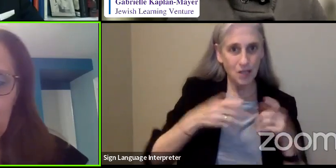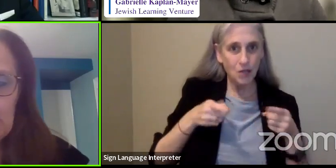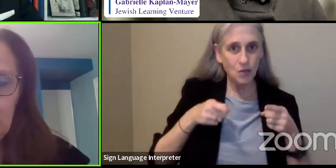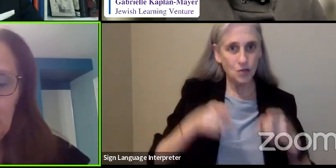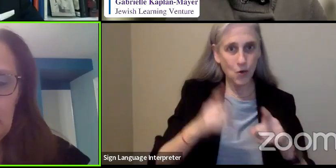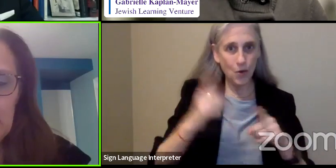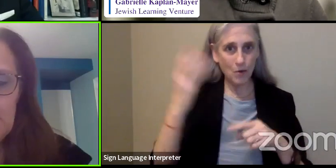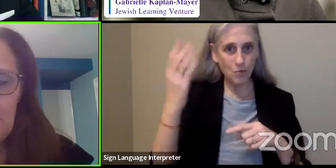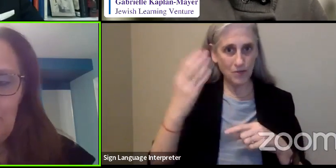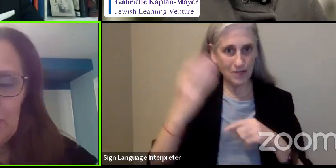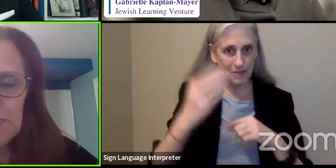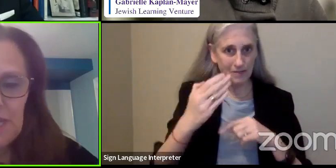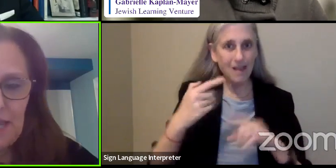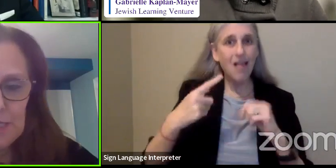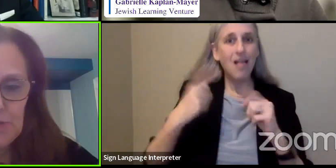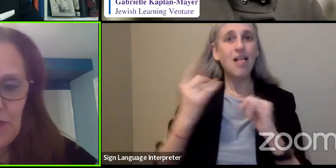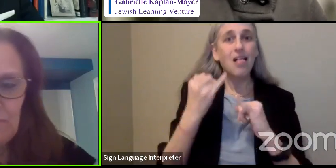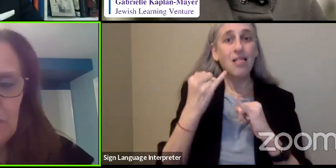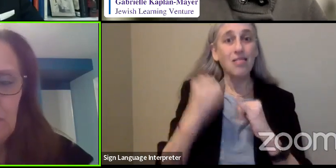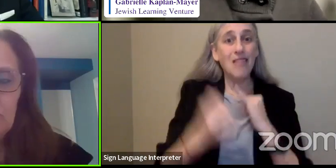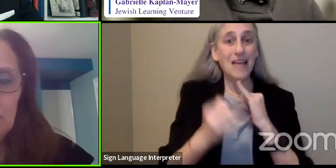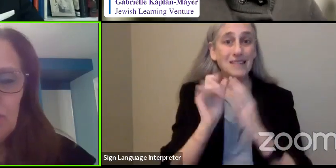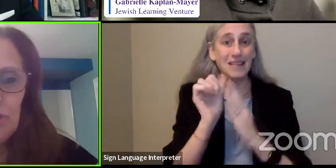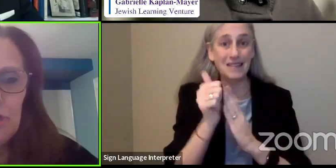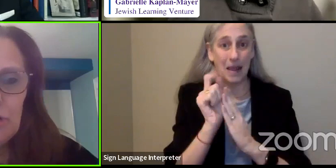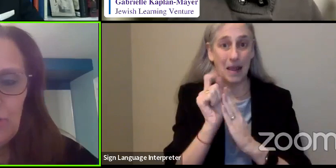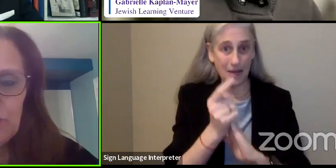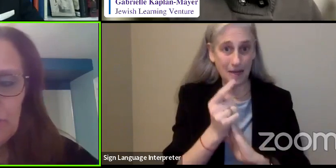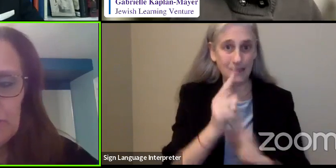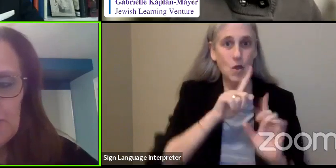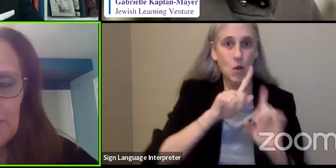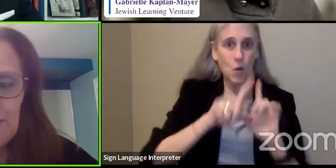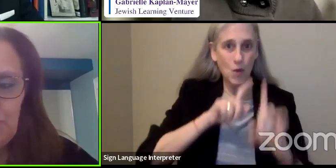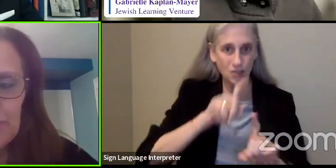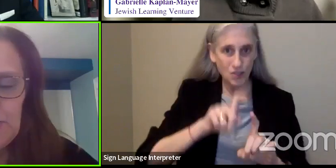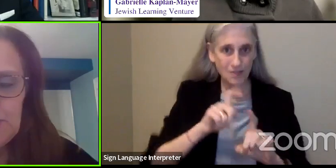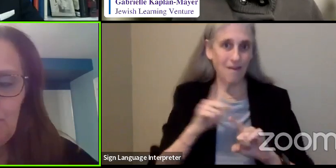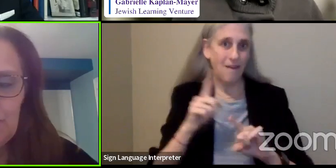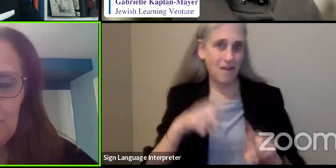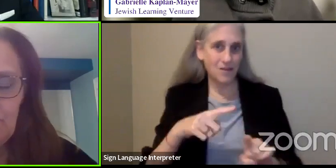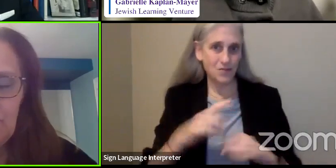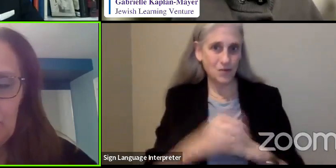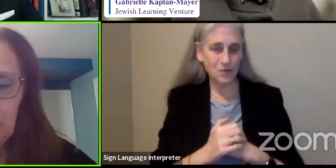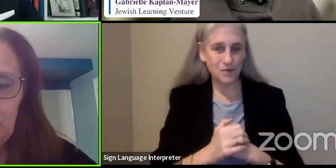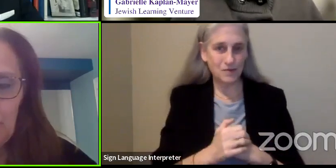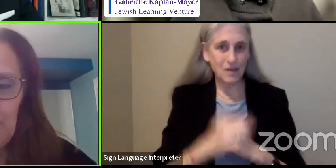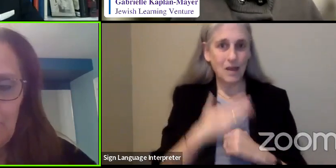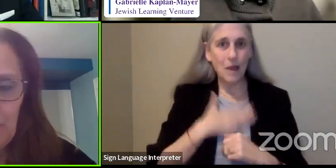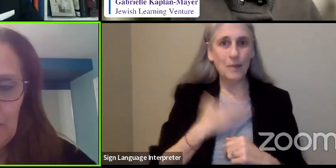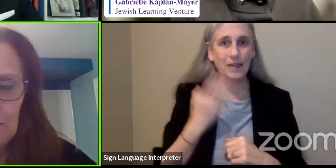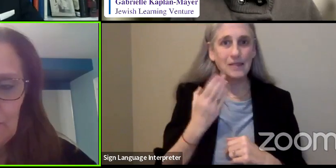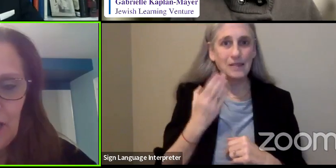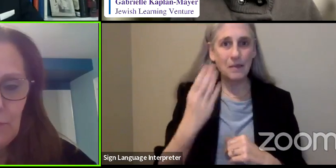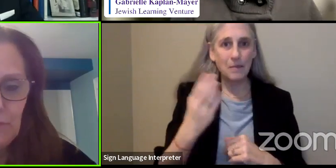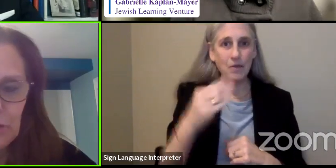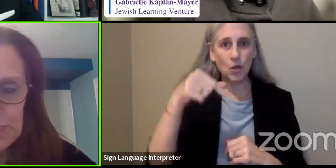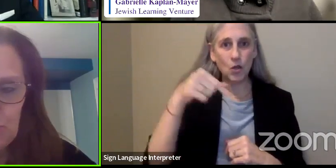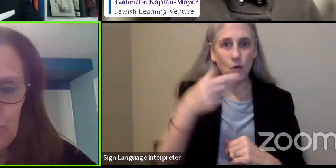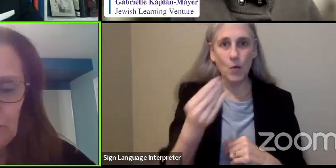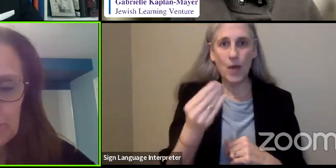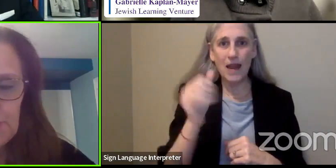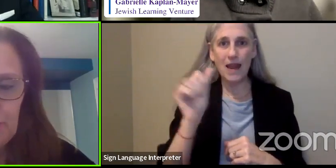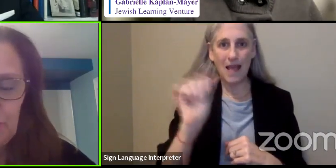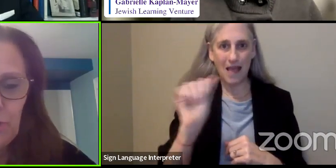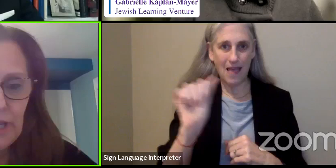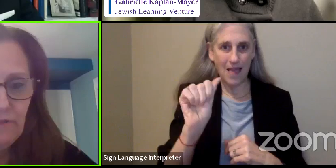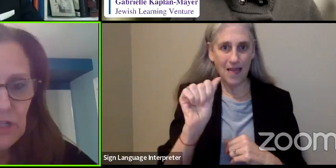and we have reserved the last 10 minutes to answer them. To ensure that your question is seen, please submit them via the Q&A button at the bottom of your